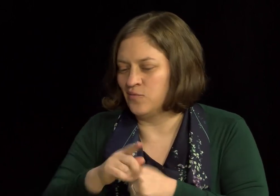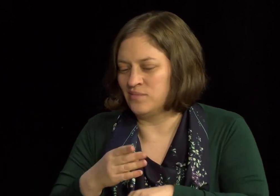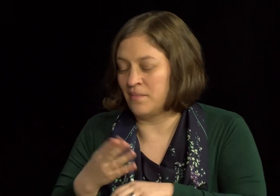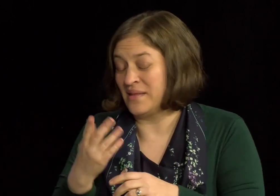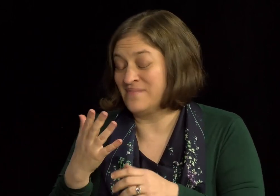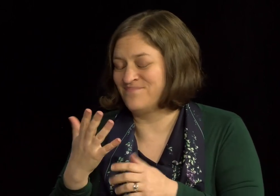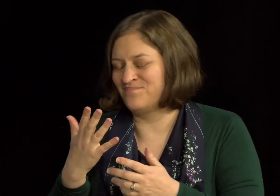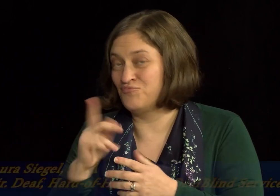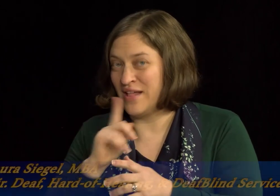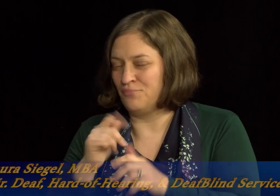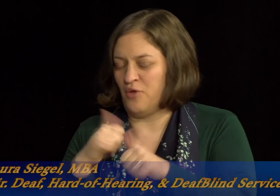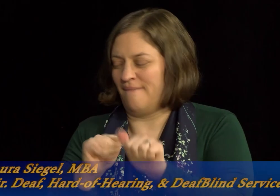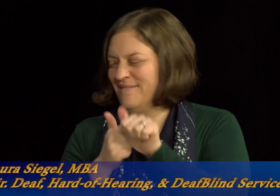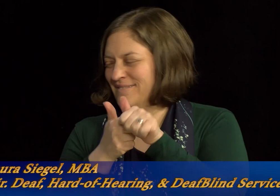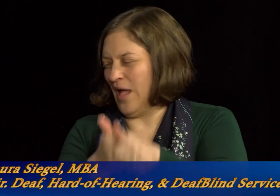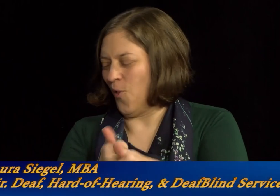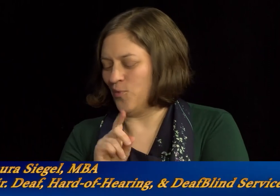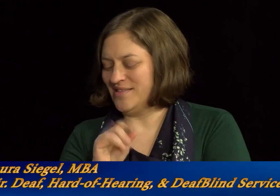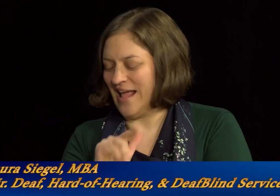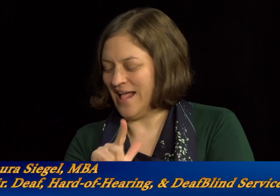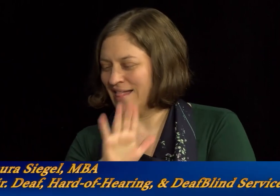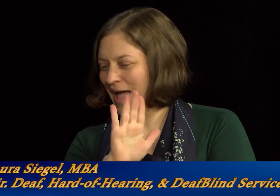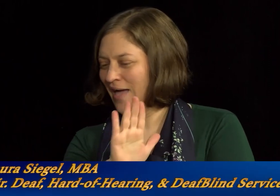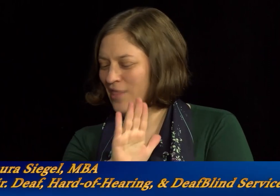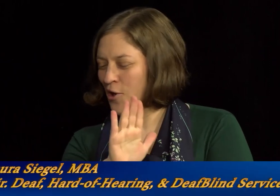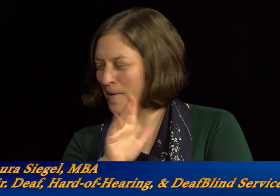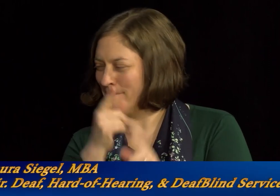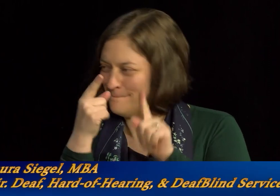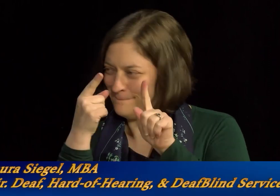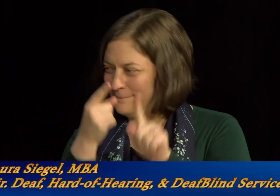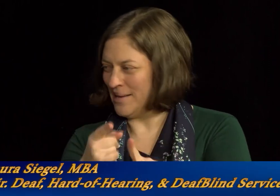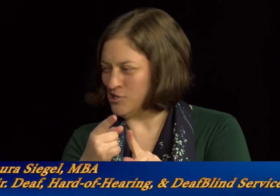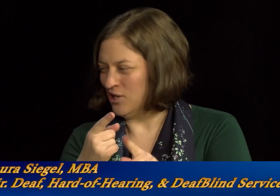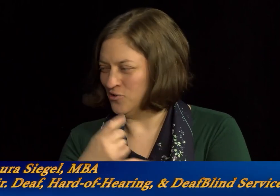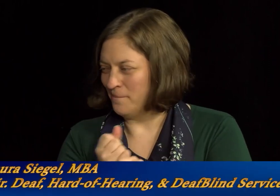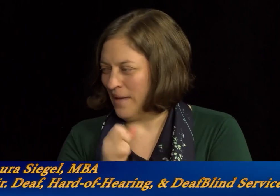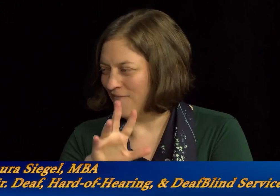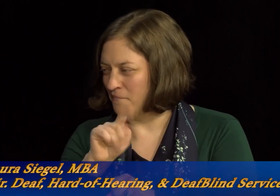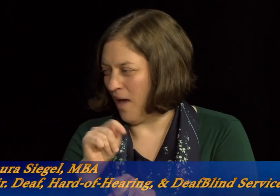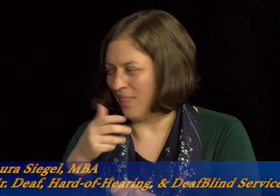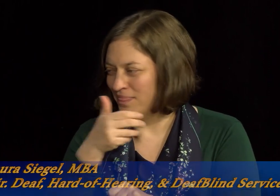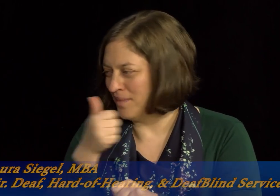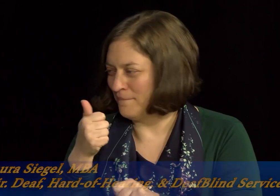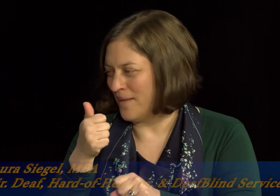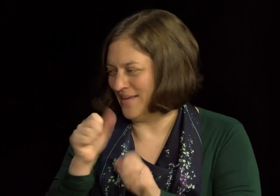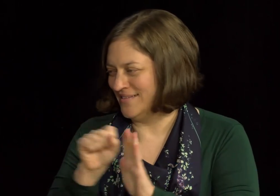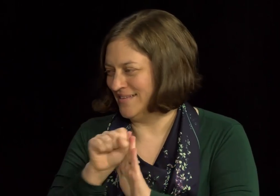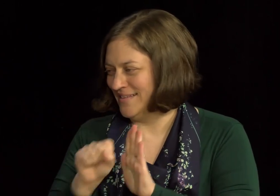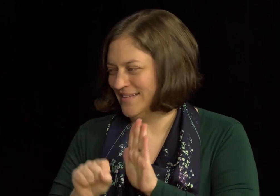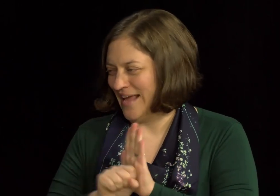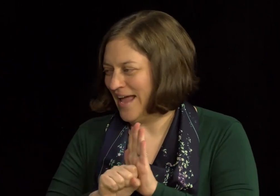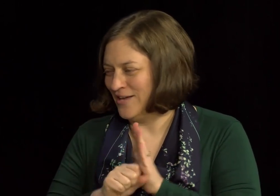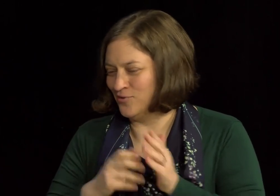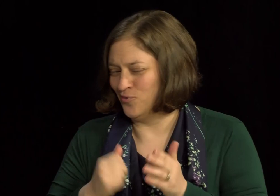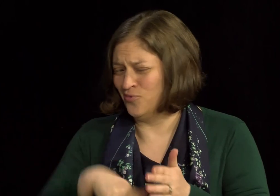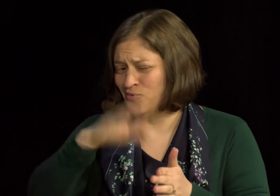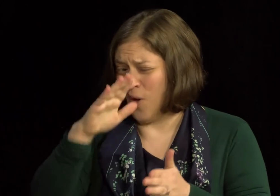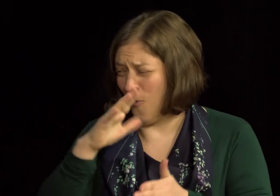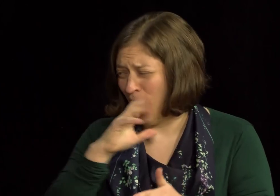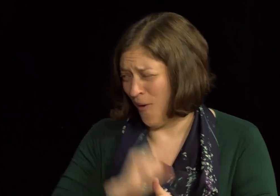for access to assistive technology. And, um, you know, of course we're, we're part of DAL, so we follow their mission, um, to make